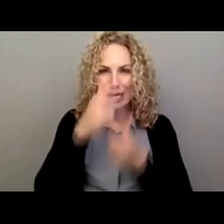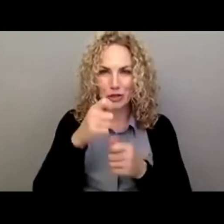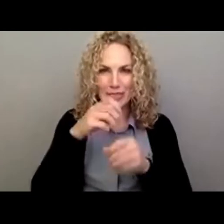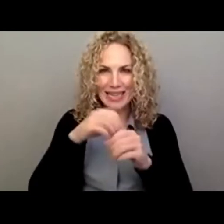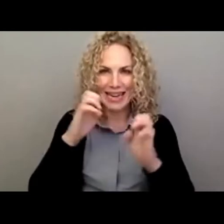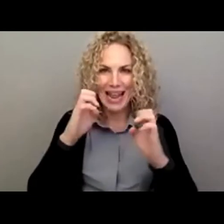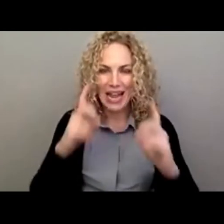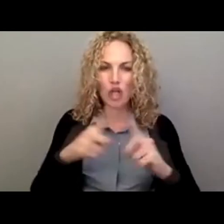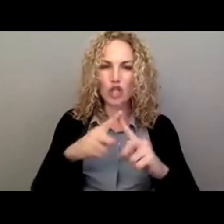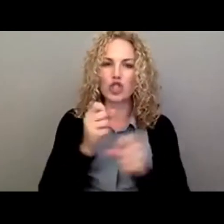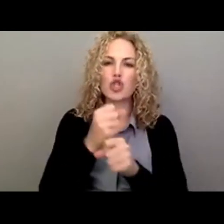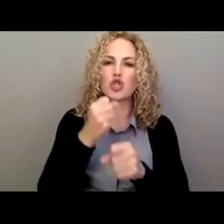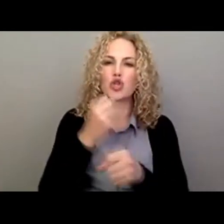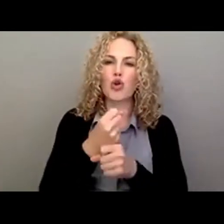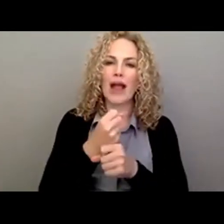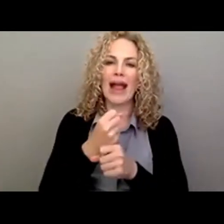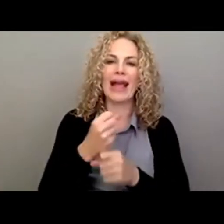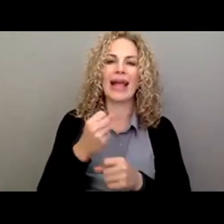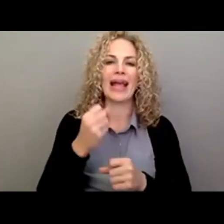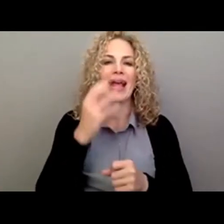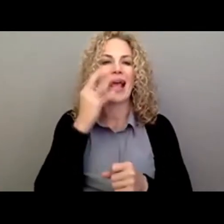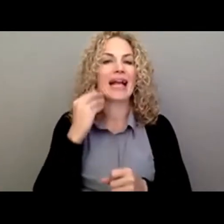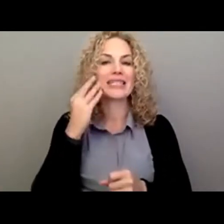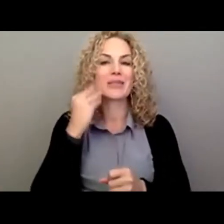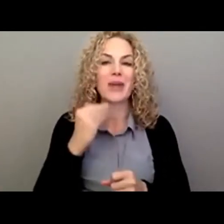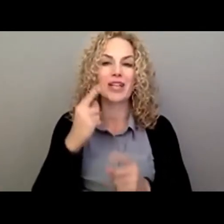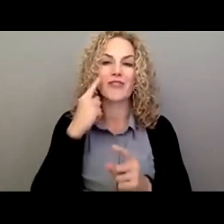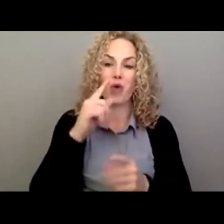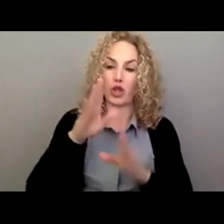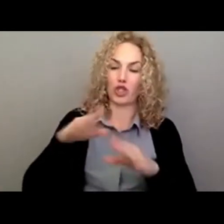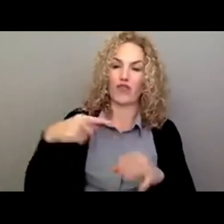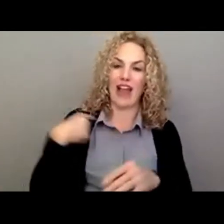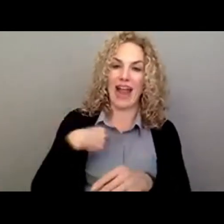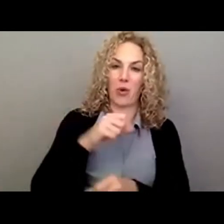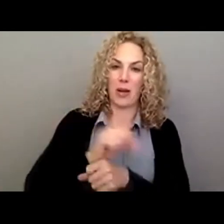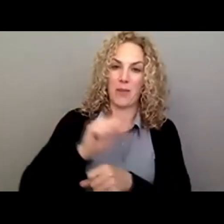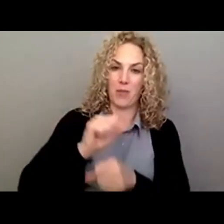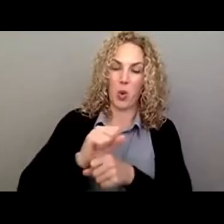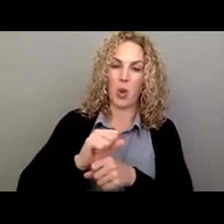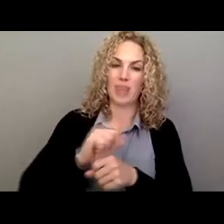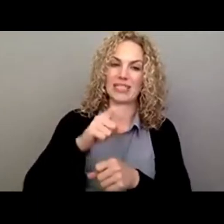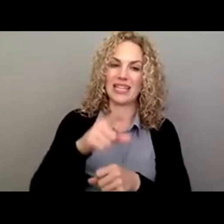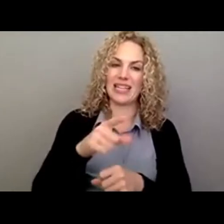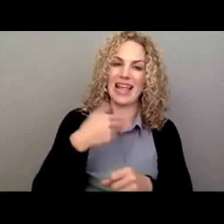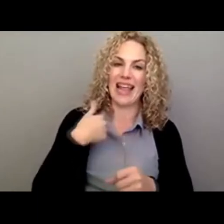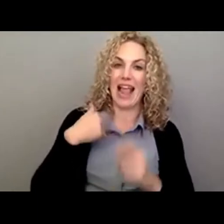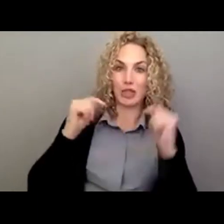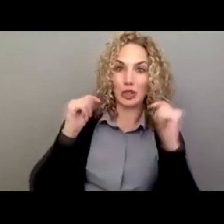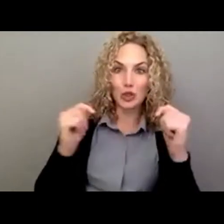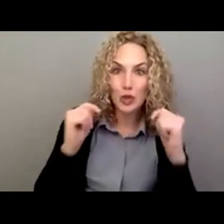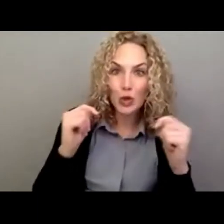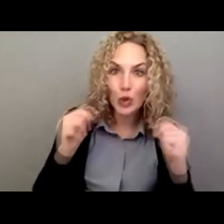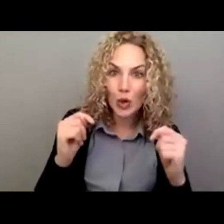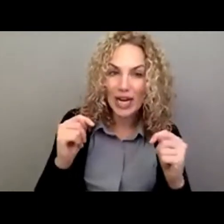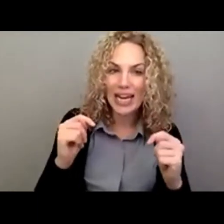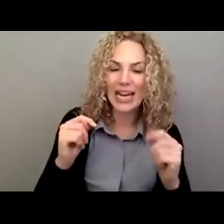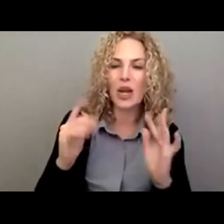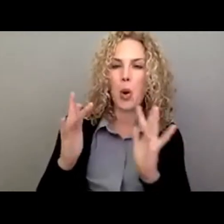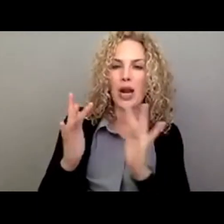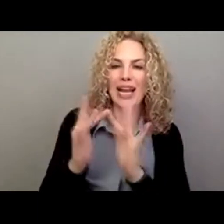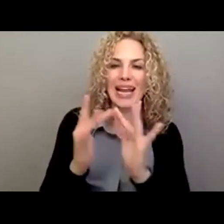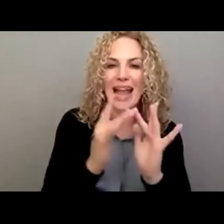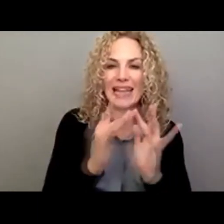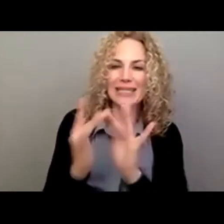create an experience for the children of our employees so that they could get some tutoring, just connect with other